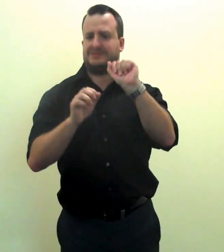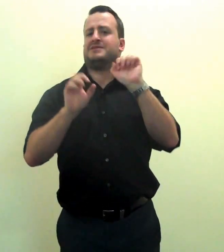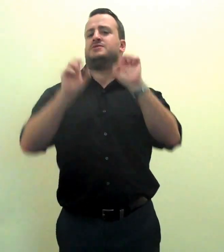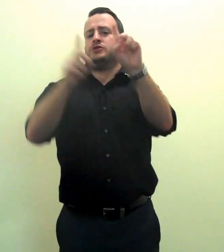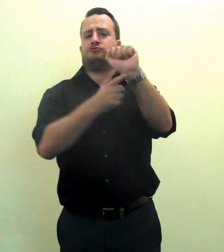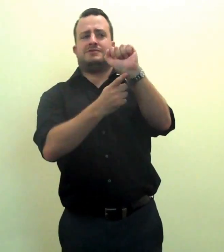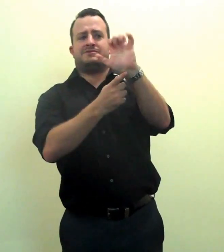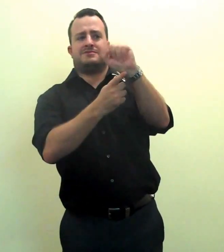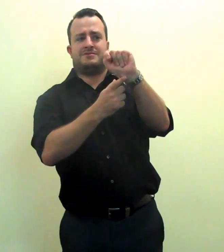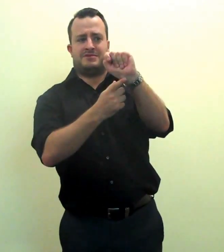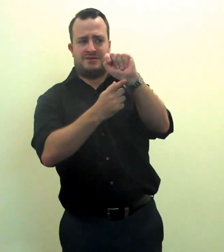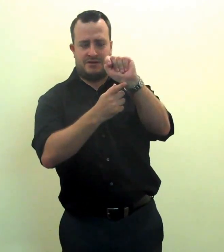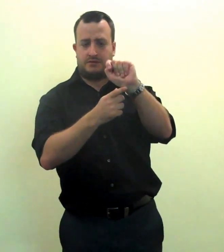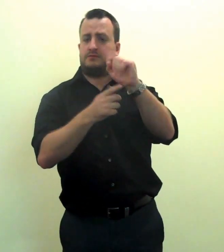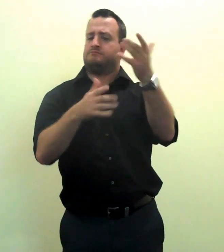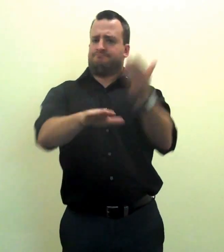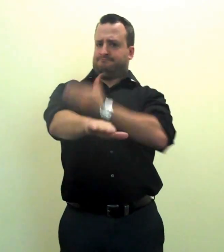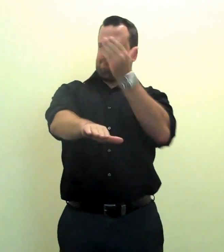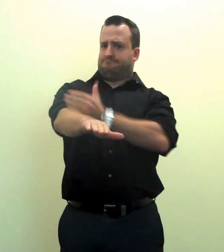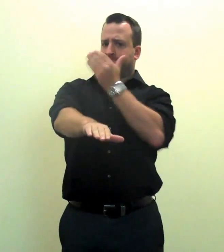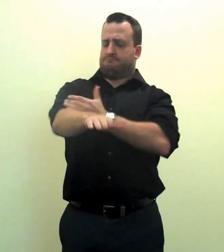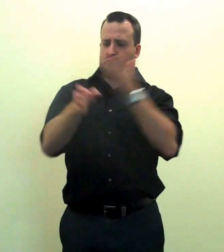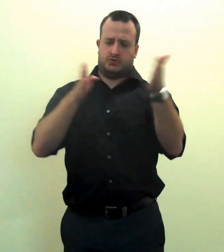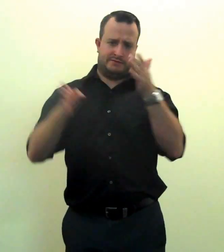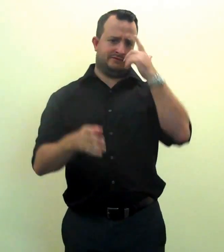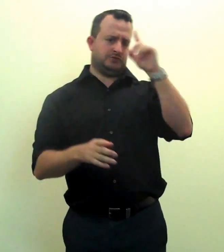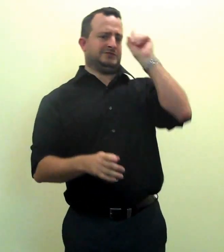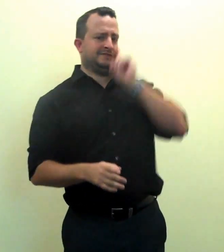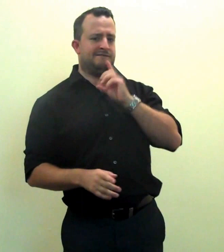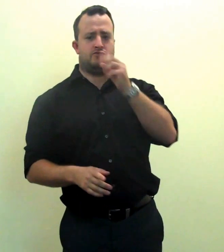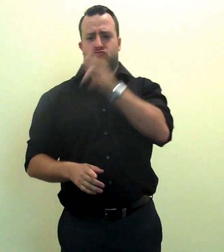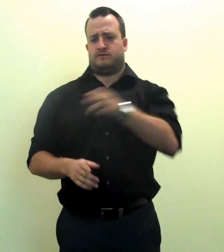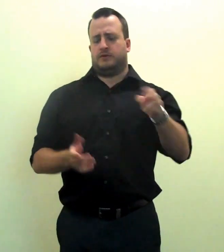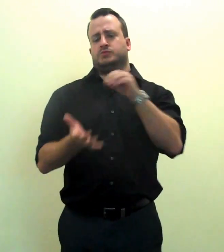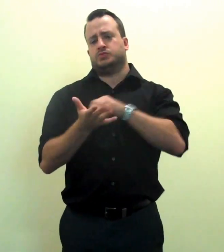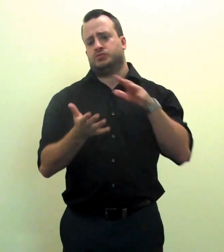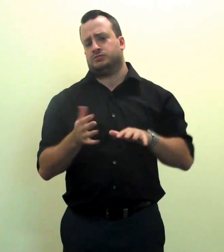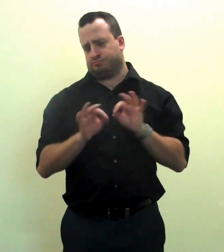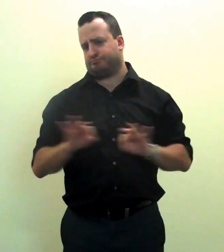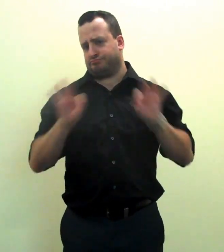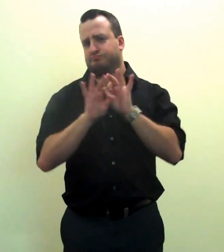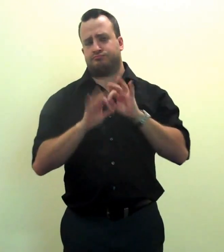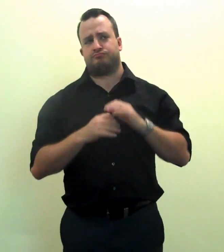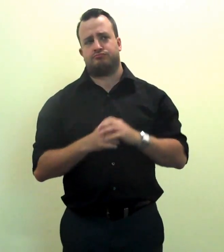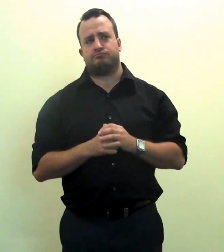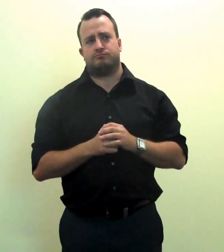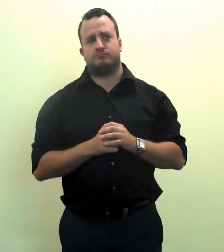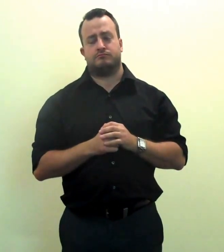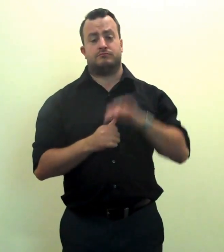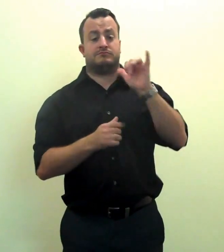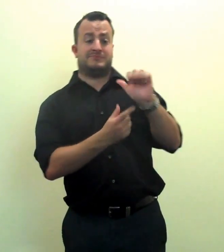Individuals with Disabilities Education Act, to improve services for deaf and hard of hearing students.